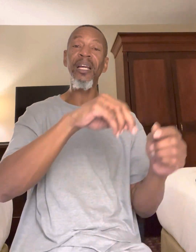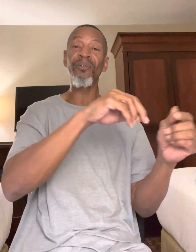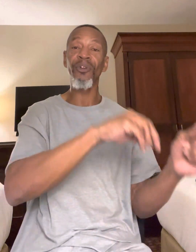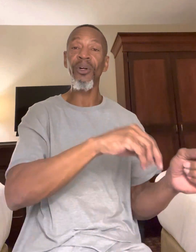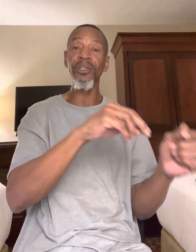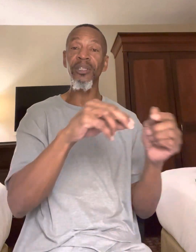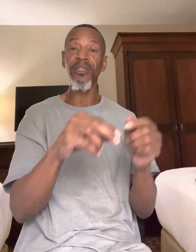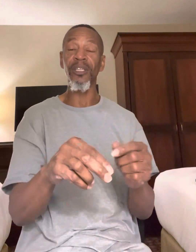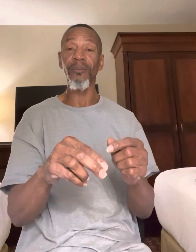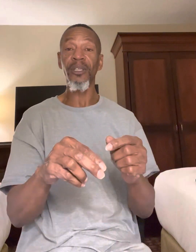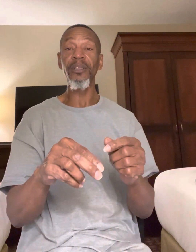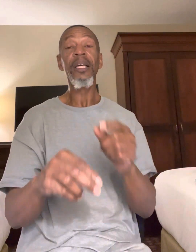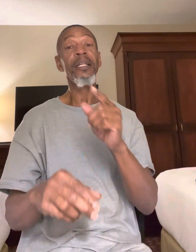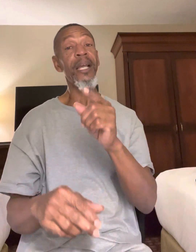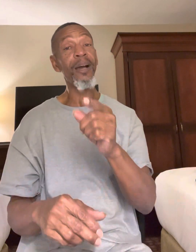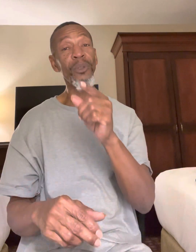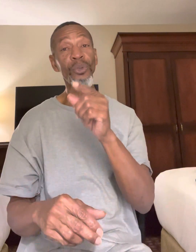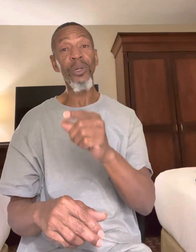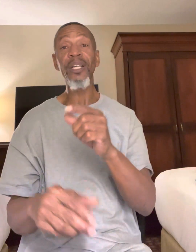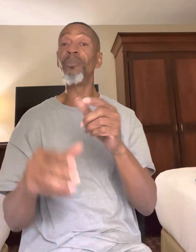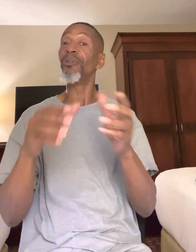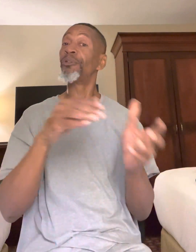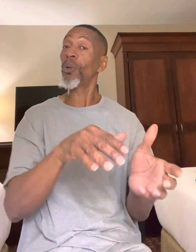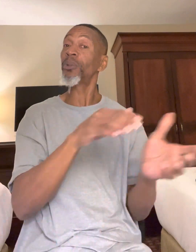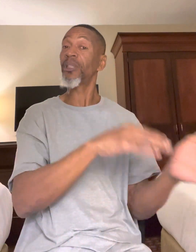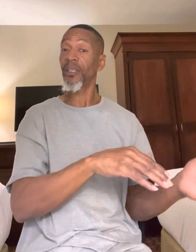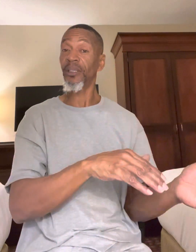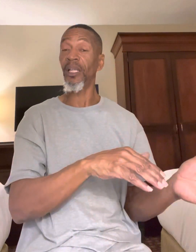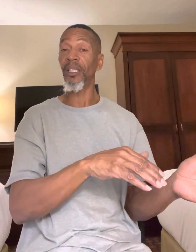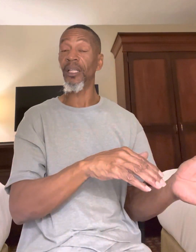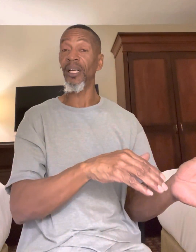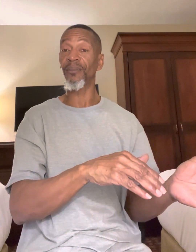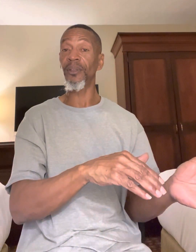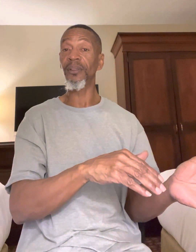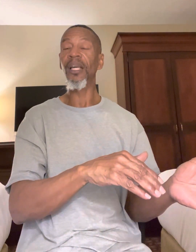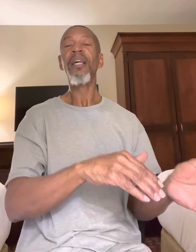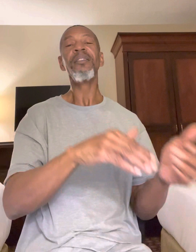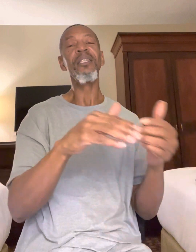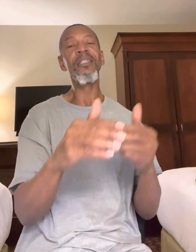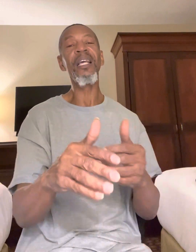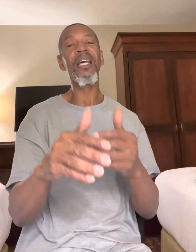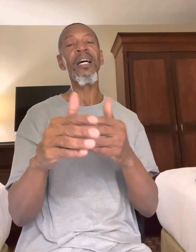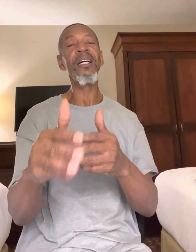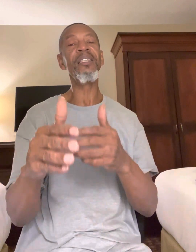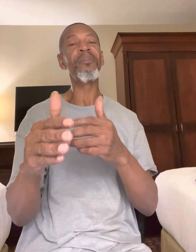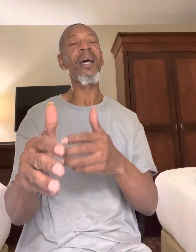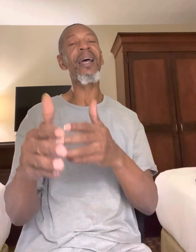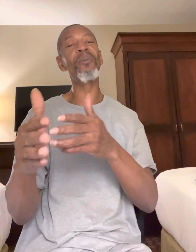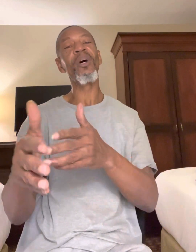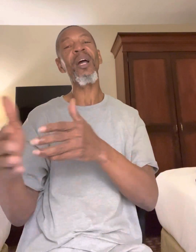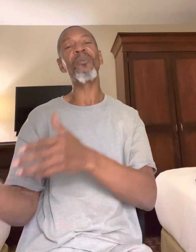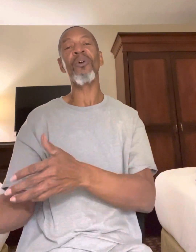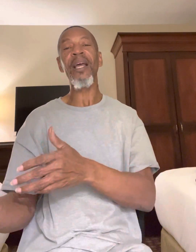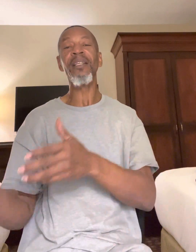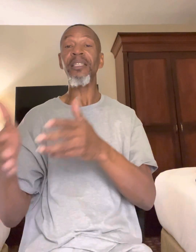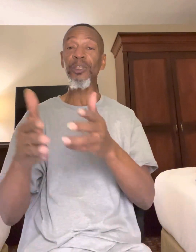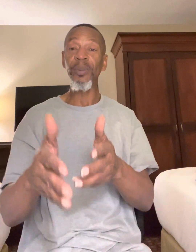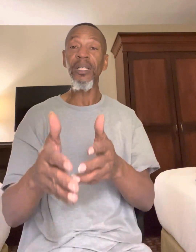version of something that was written before 1611 to then undermine what I'm writing and speaking